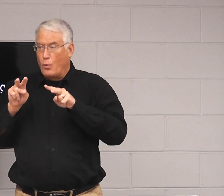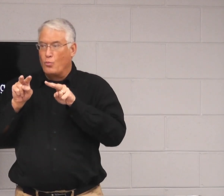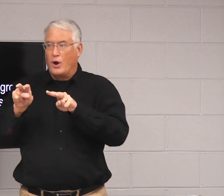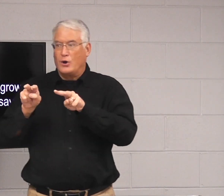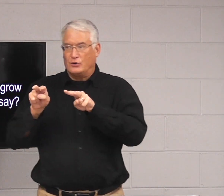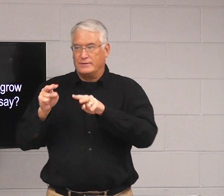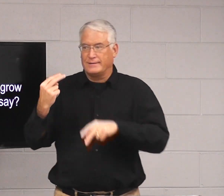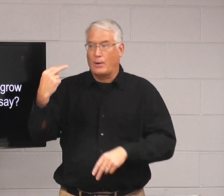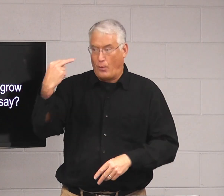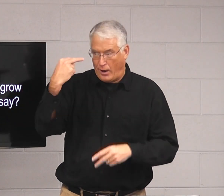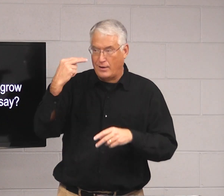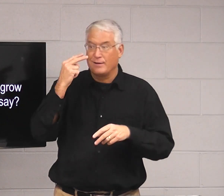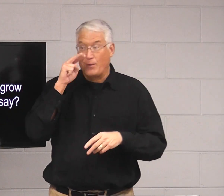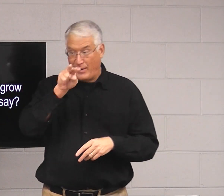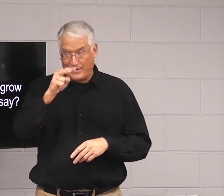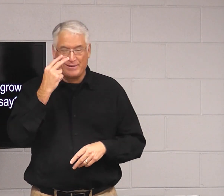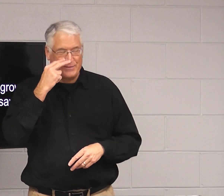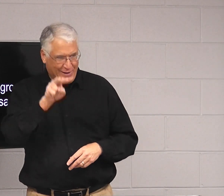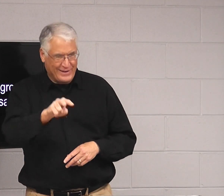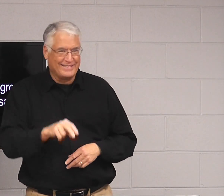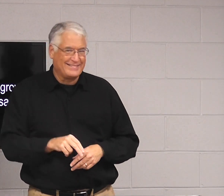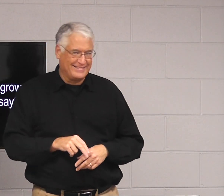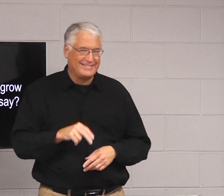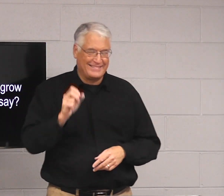a lot of people are watching you. Yeah.